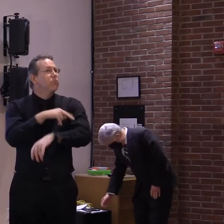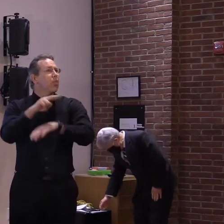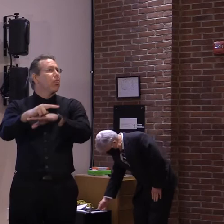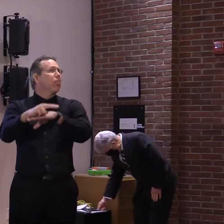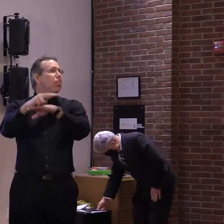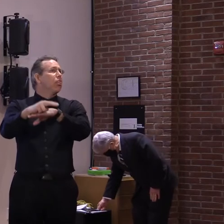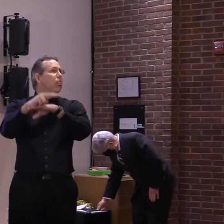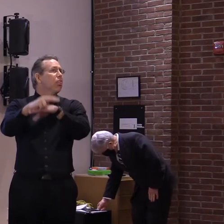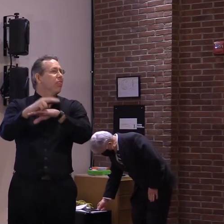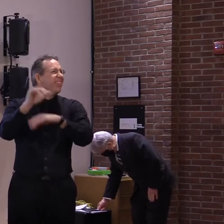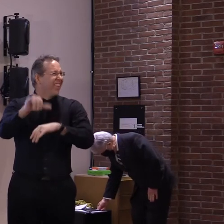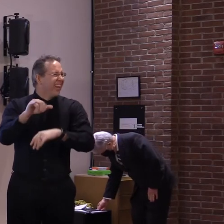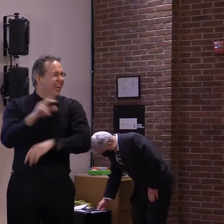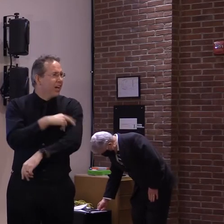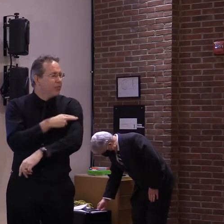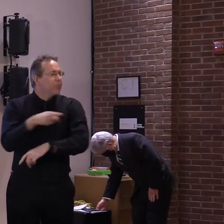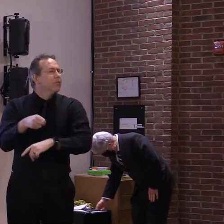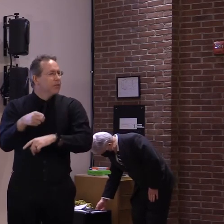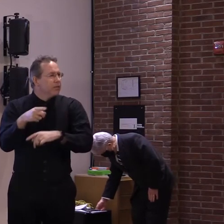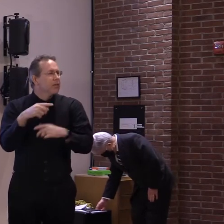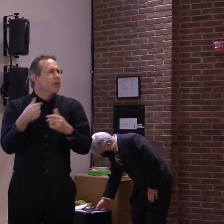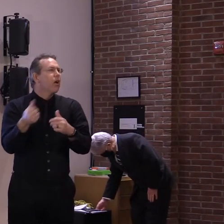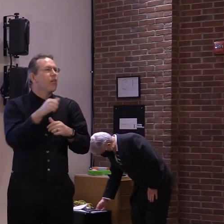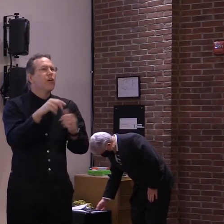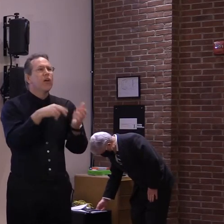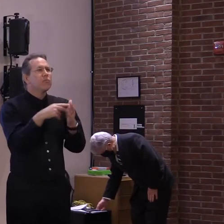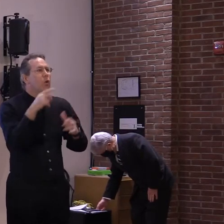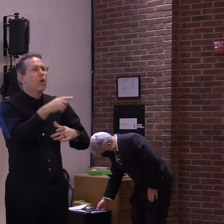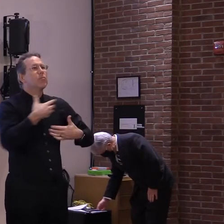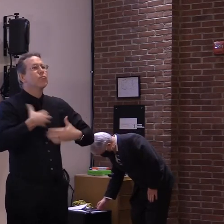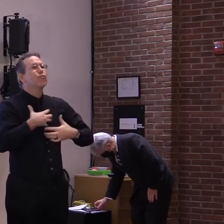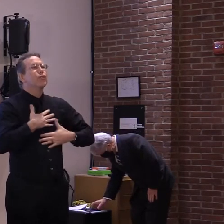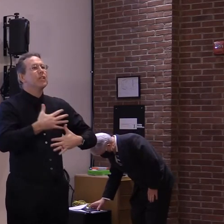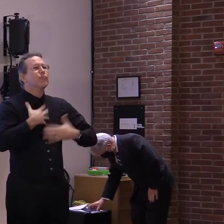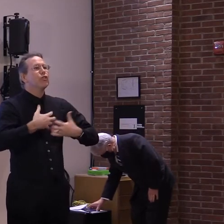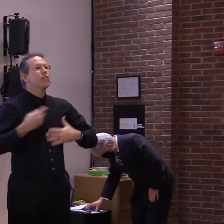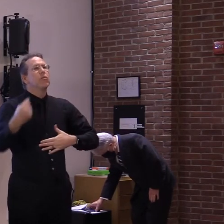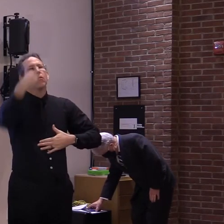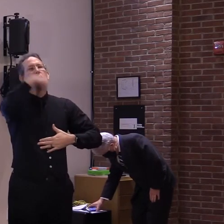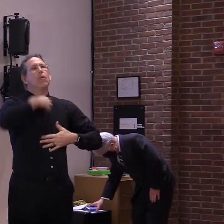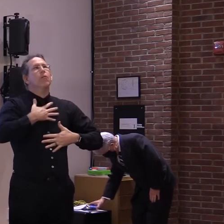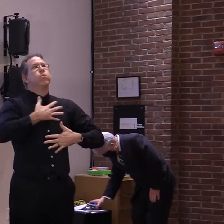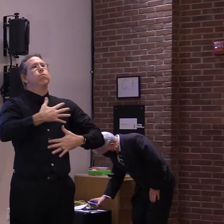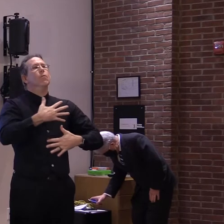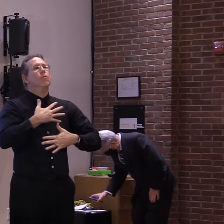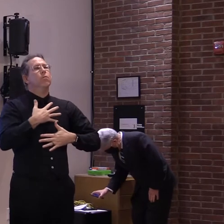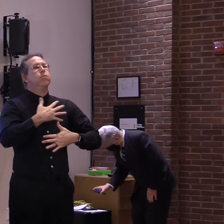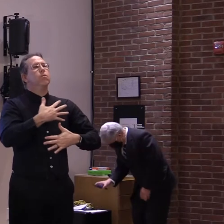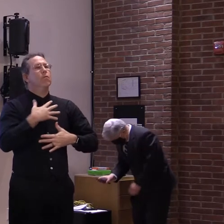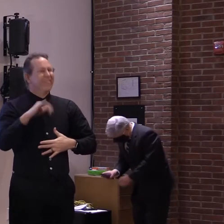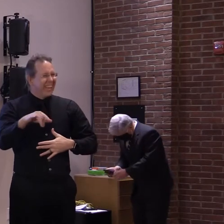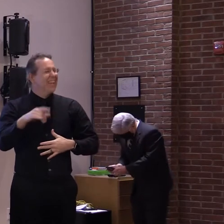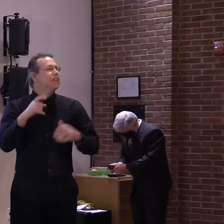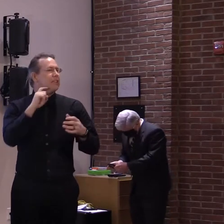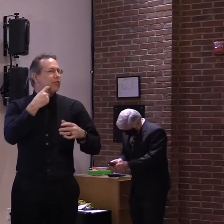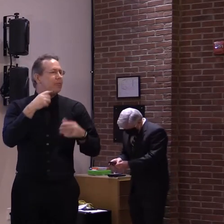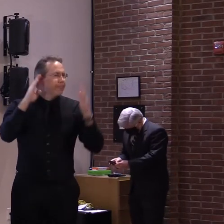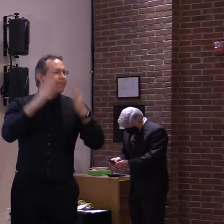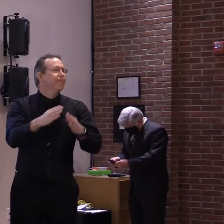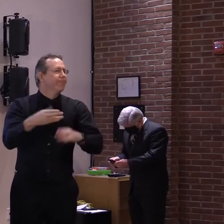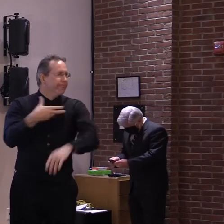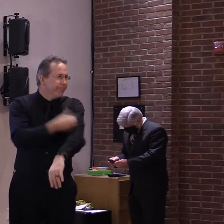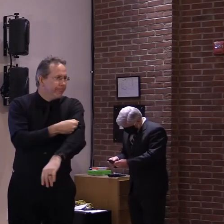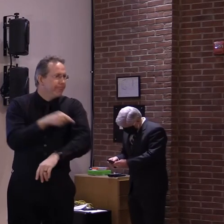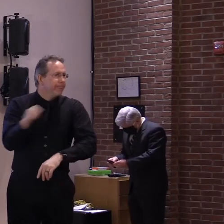require mechanical ventilation, these are all associated with those other conditions. And that's why they're listed